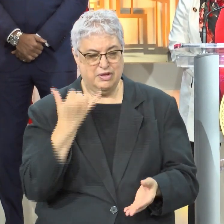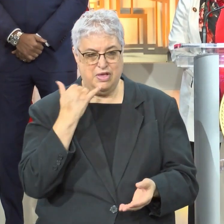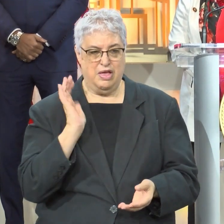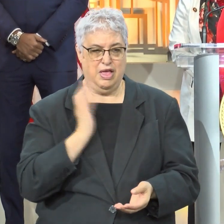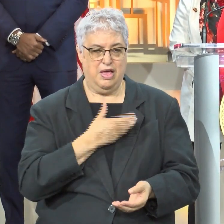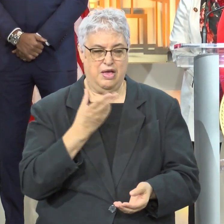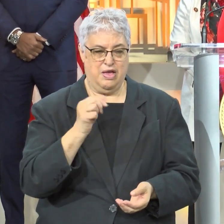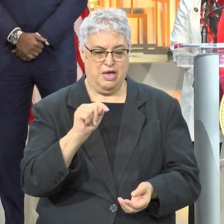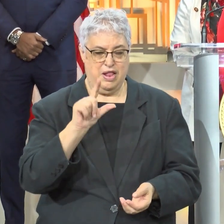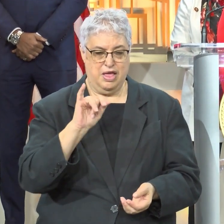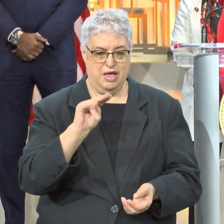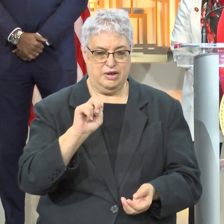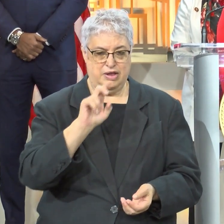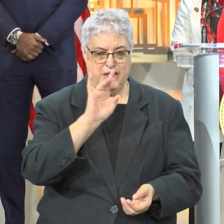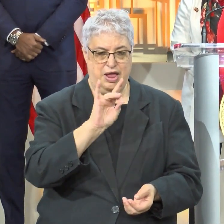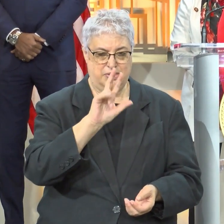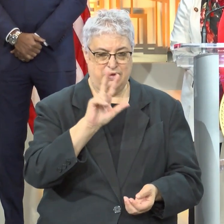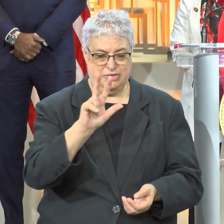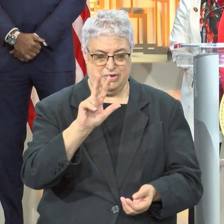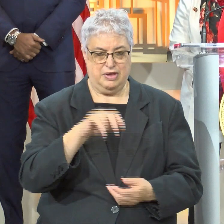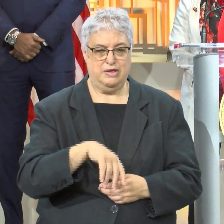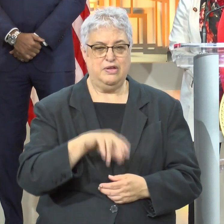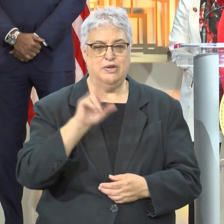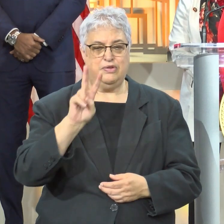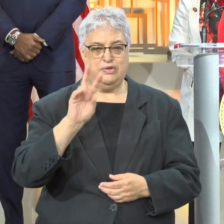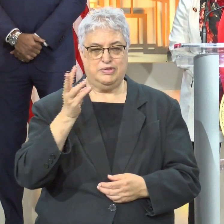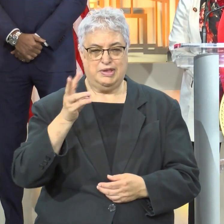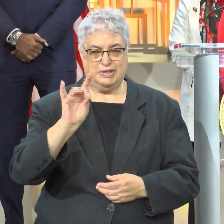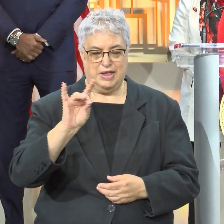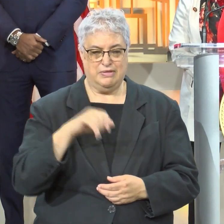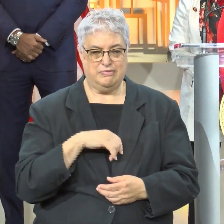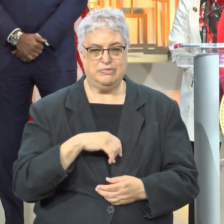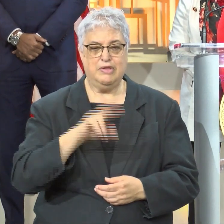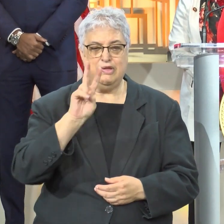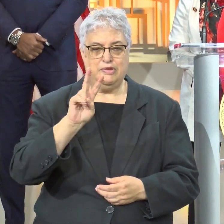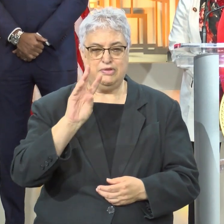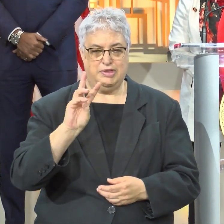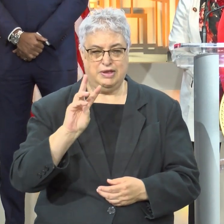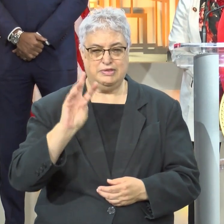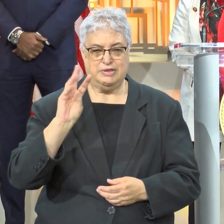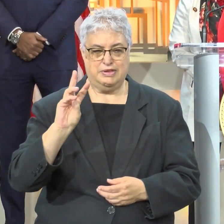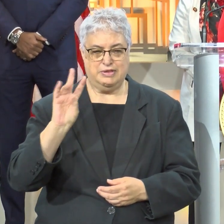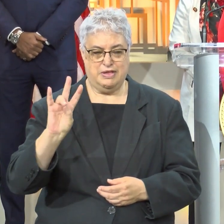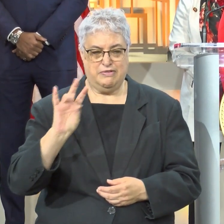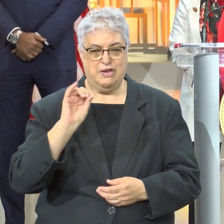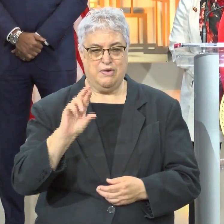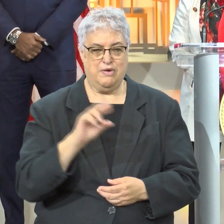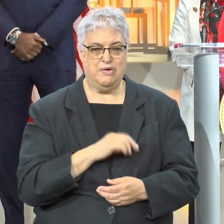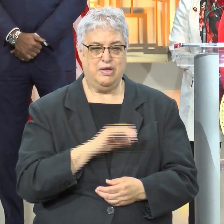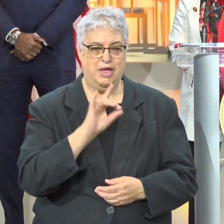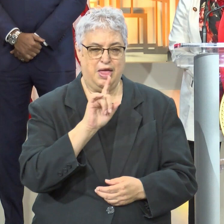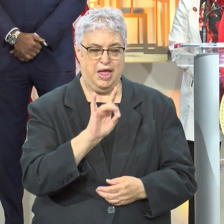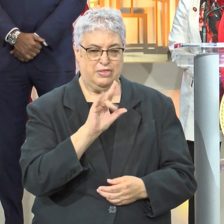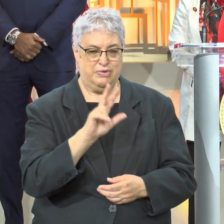hotline, which is 1-833-268-2667 or 1